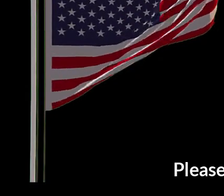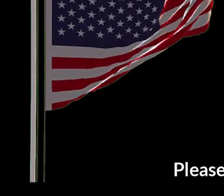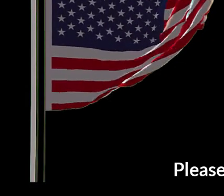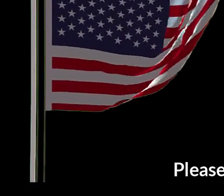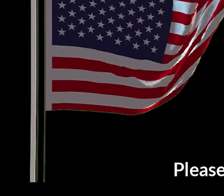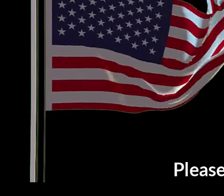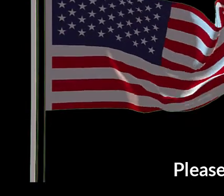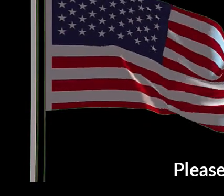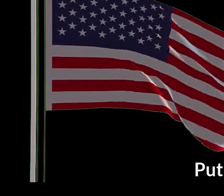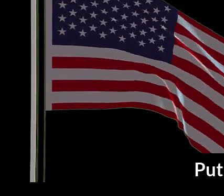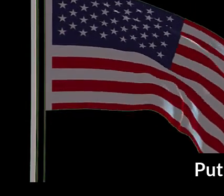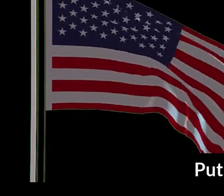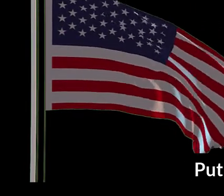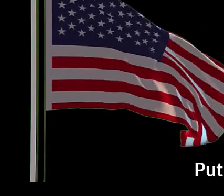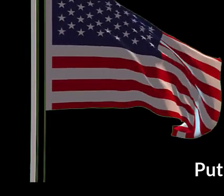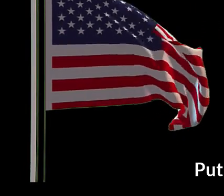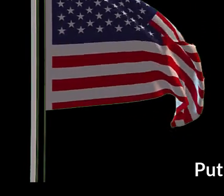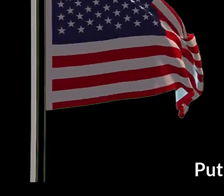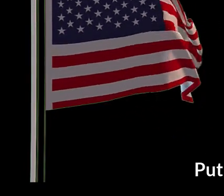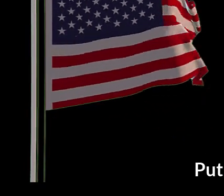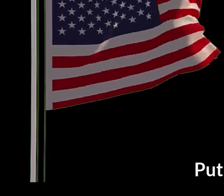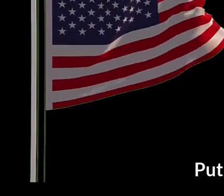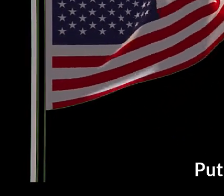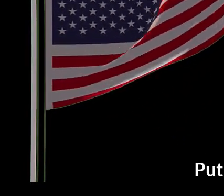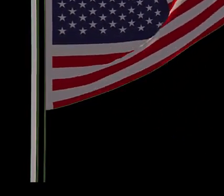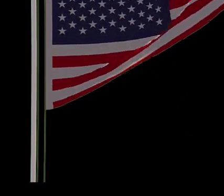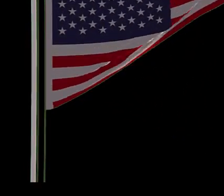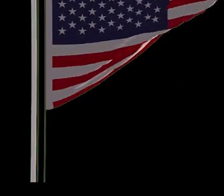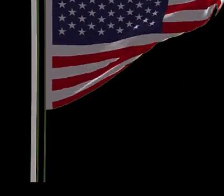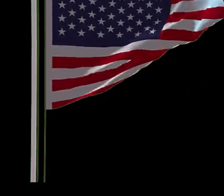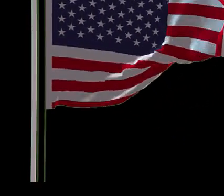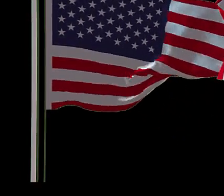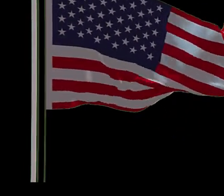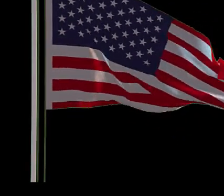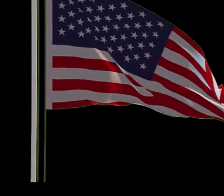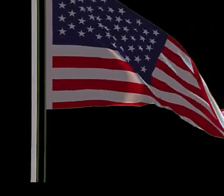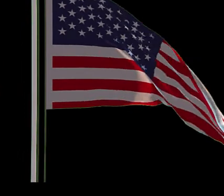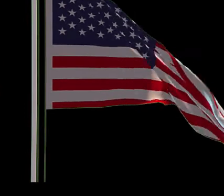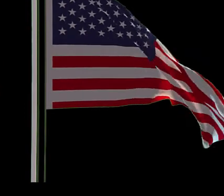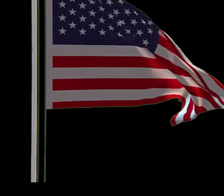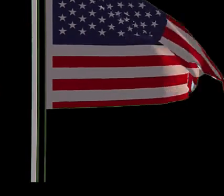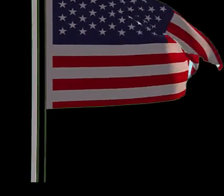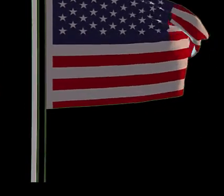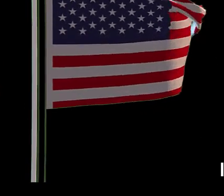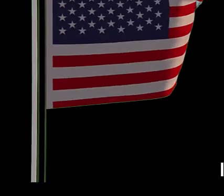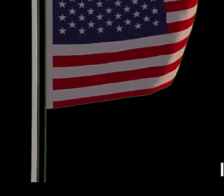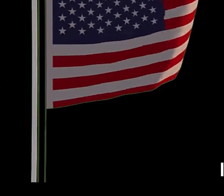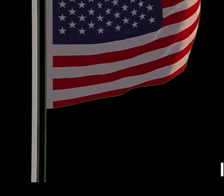for the pledge of allegiance with right hand over your heart ready begin